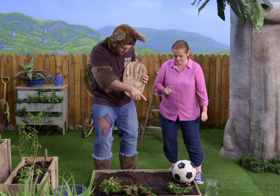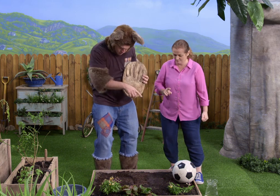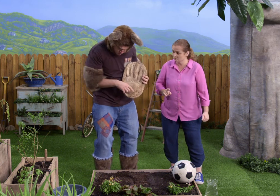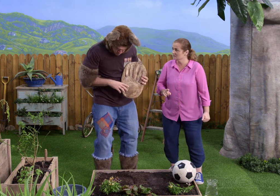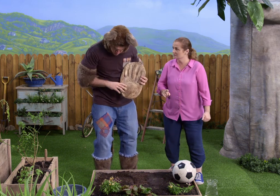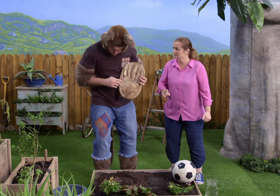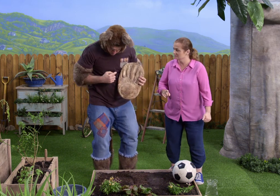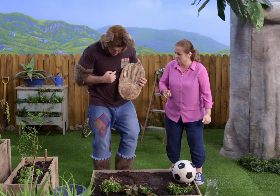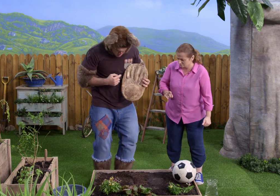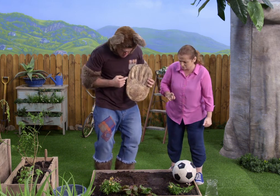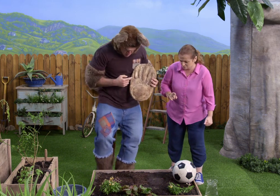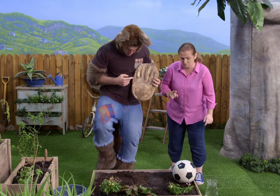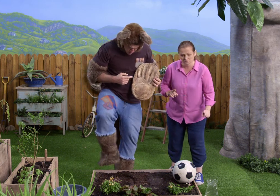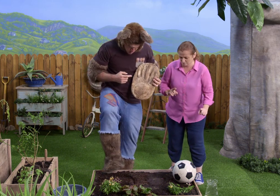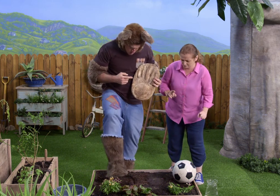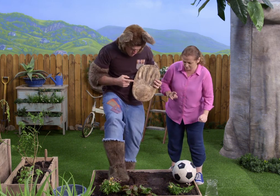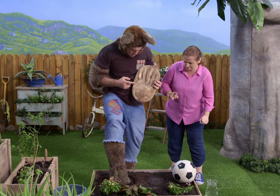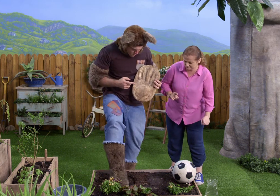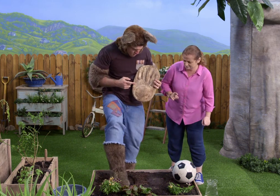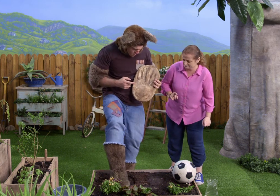Oh, the ball. And my foot.